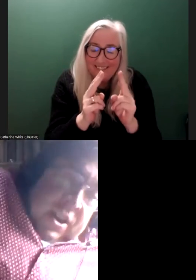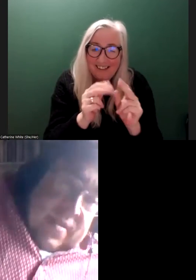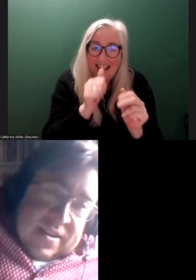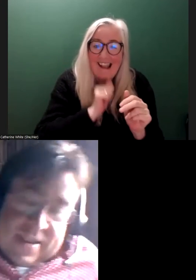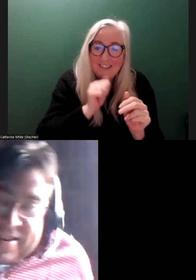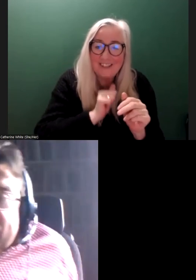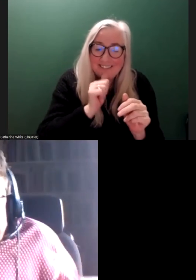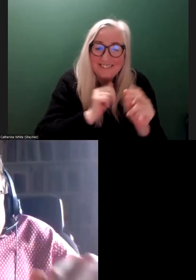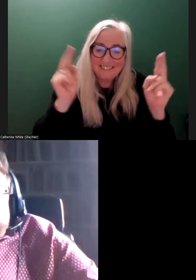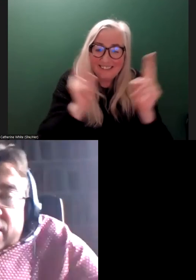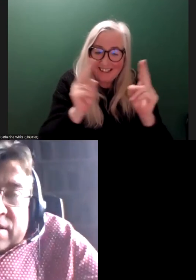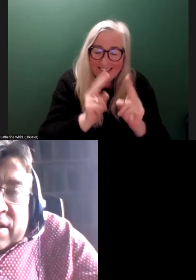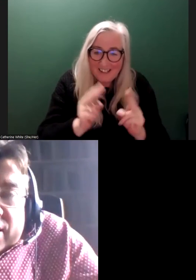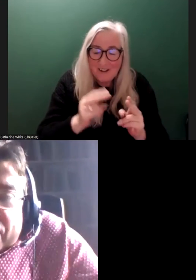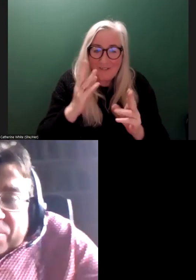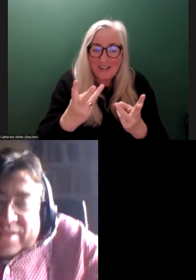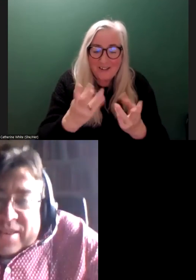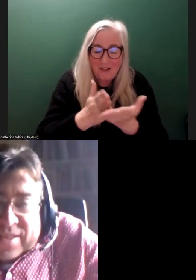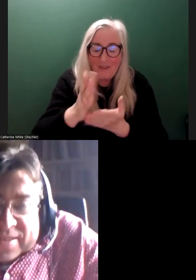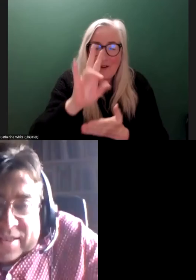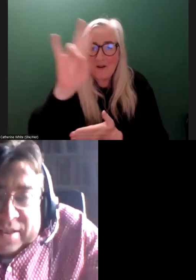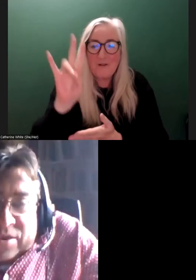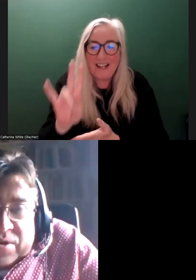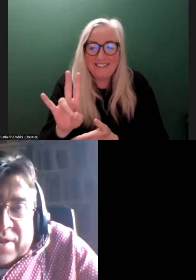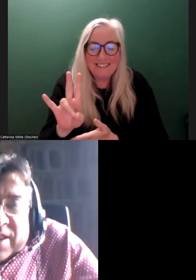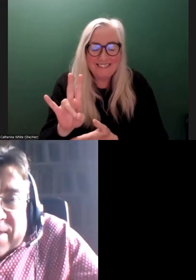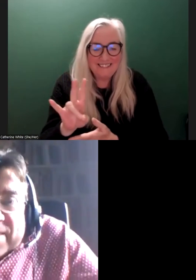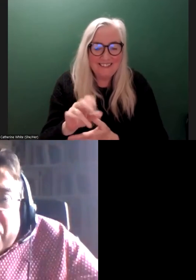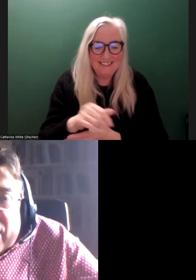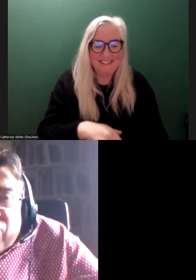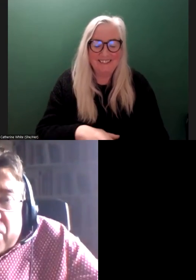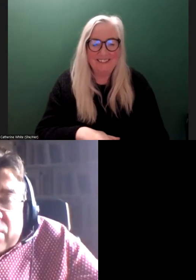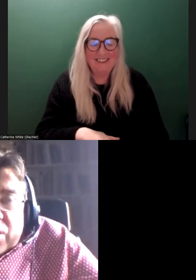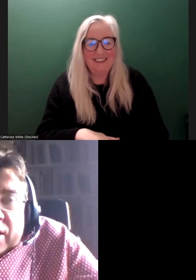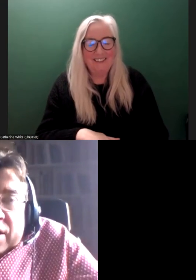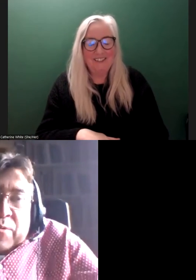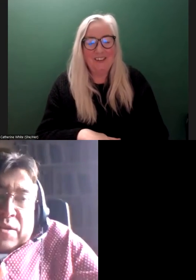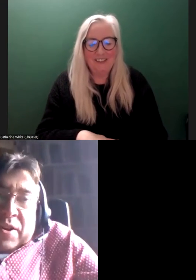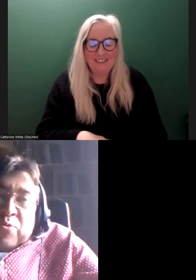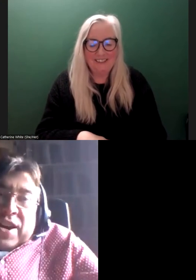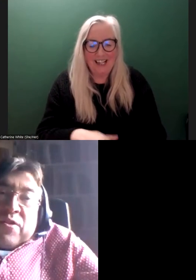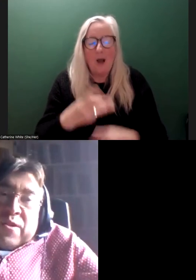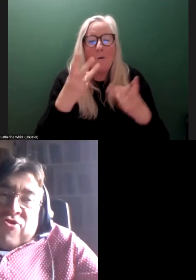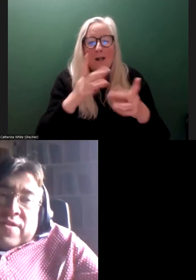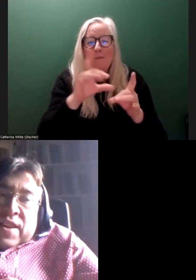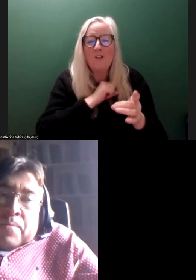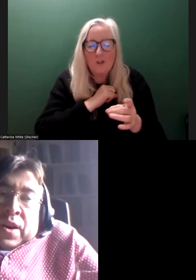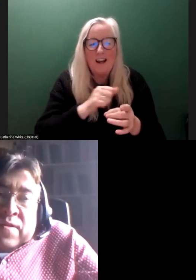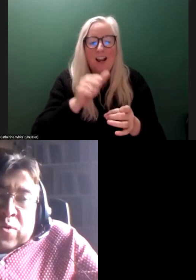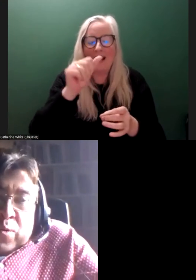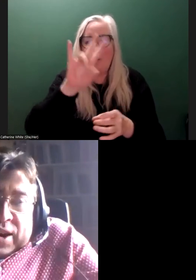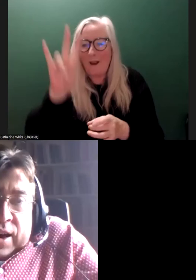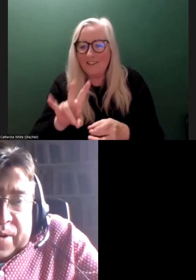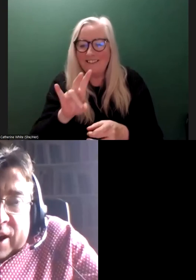them. It's not necessarily that I want you to give us less, but I just, I want to make sure we get our questions in.